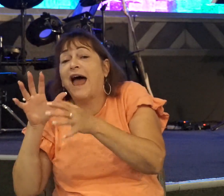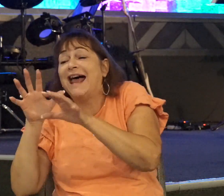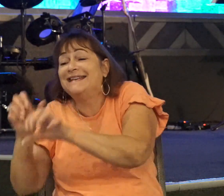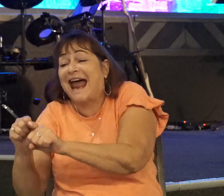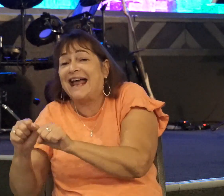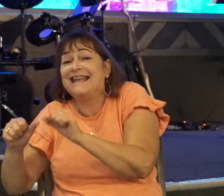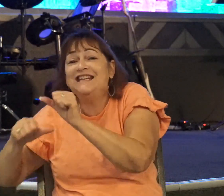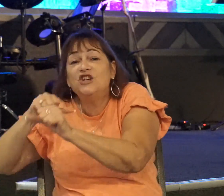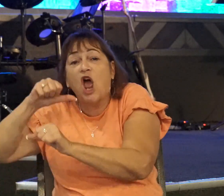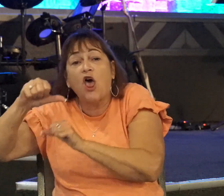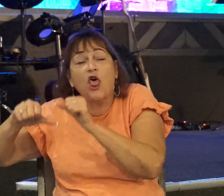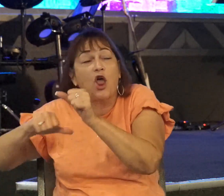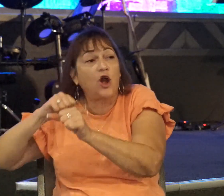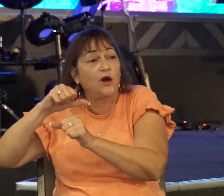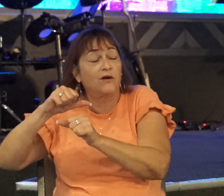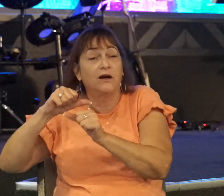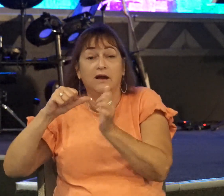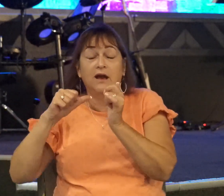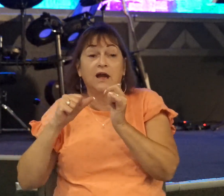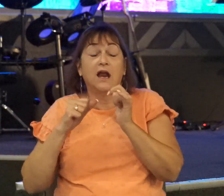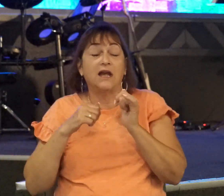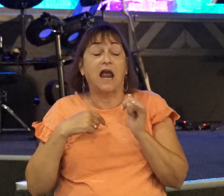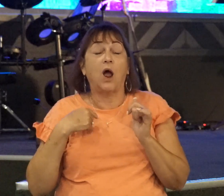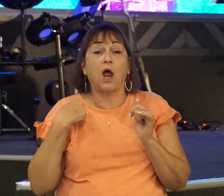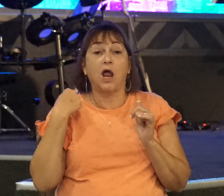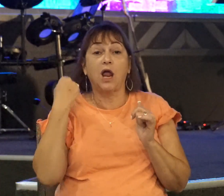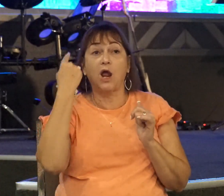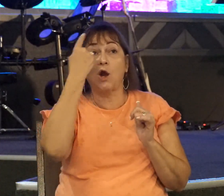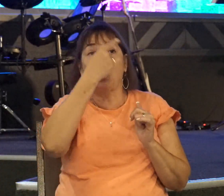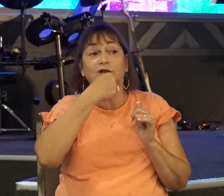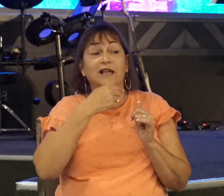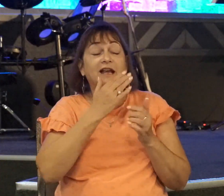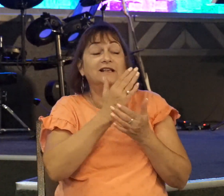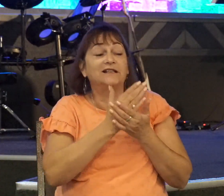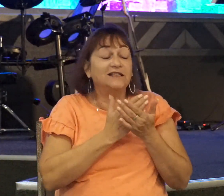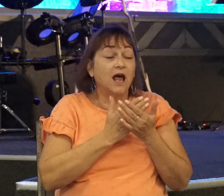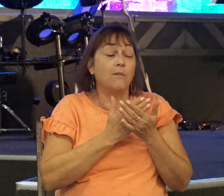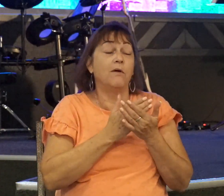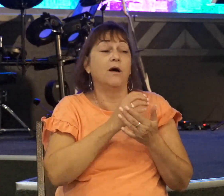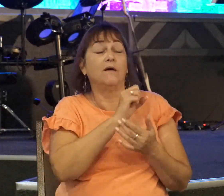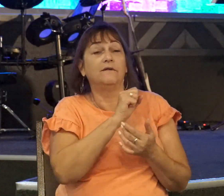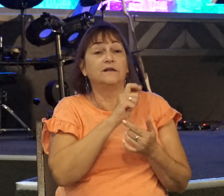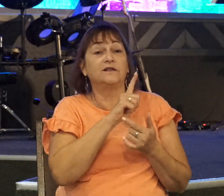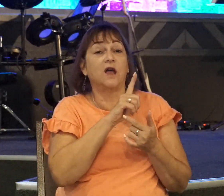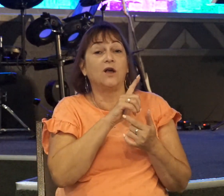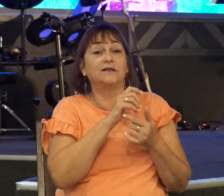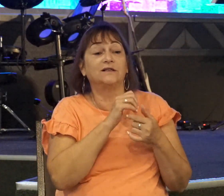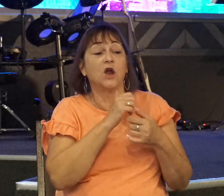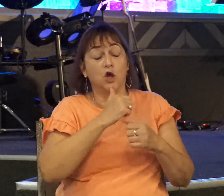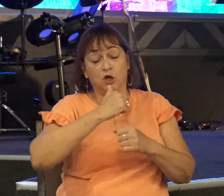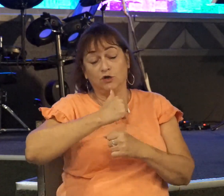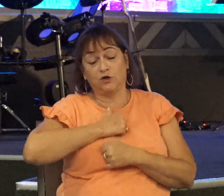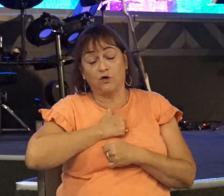Now, it appears that some of Saul's soldiers who had deserted Saul in the first battle had either